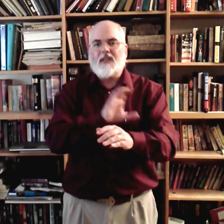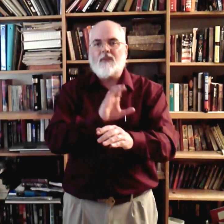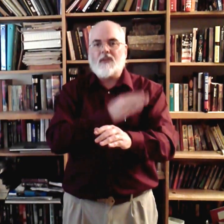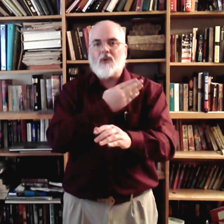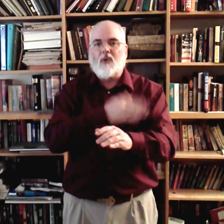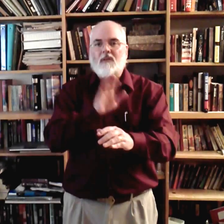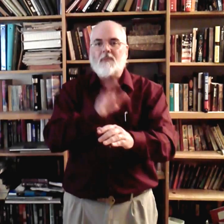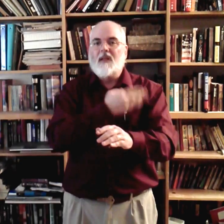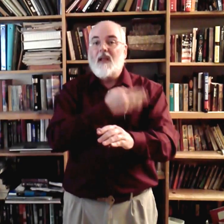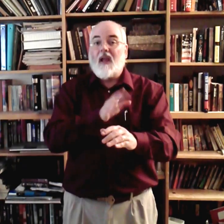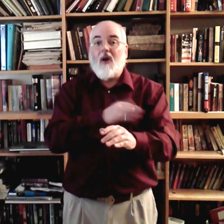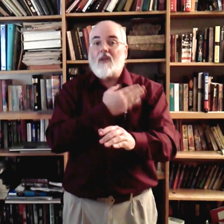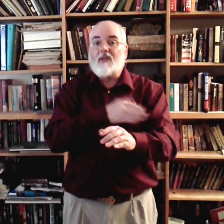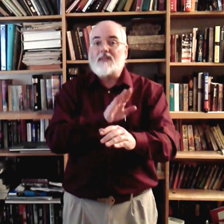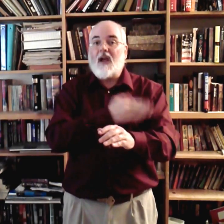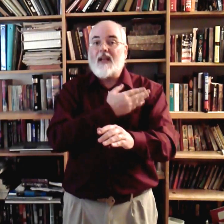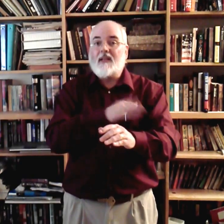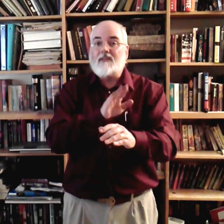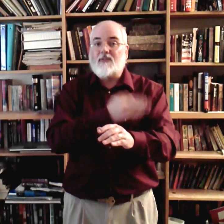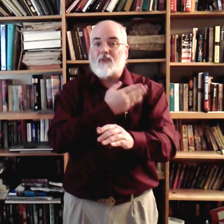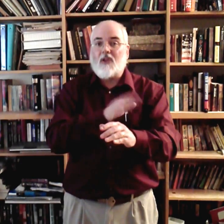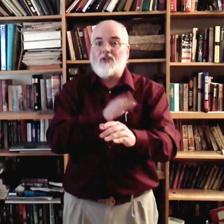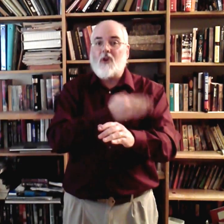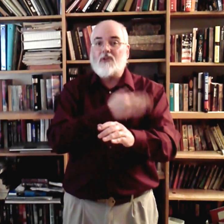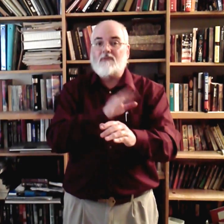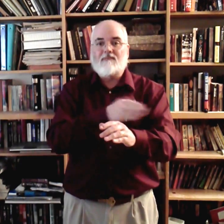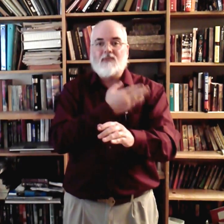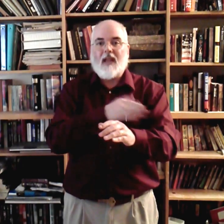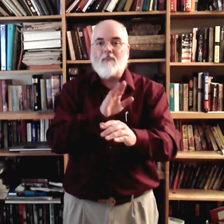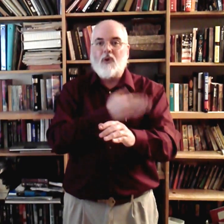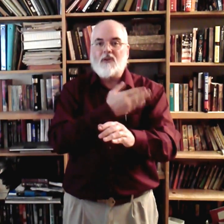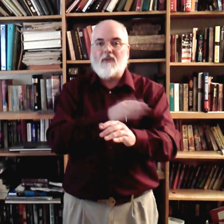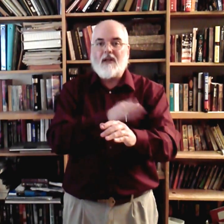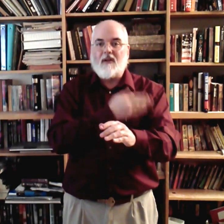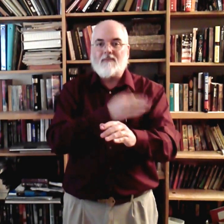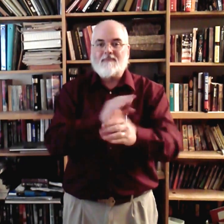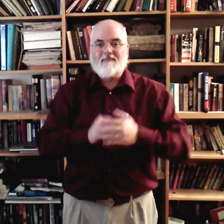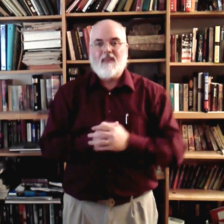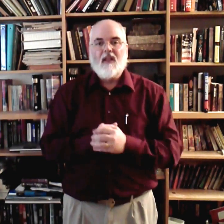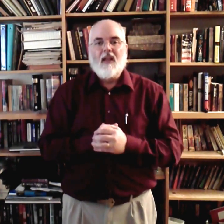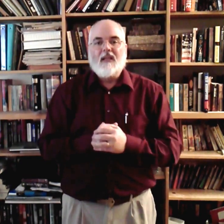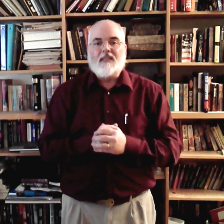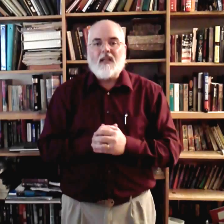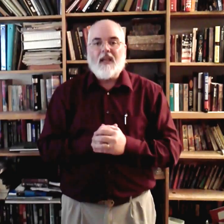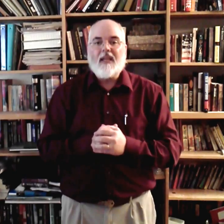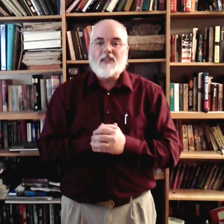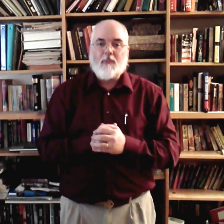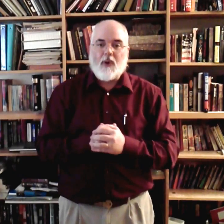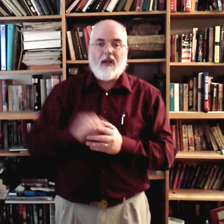it's a chorus. But all the signings, all the songs type words are right here. Sing. His praise.